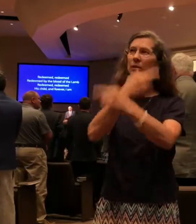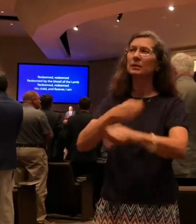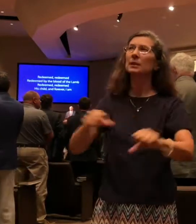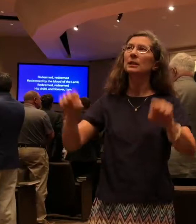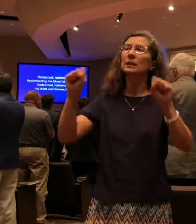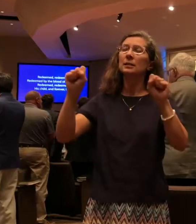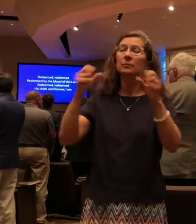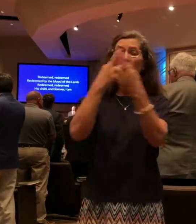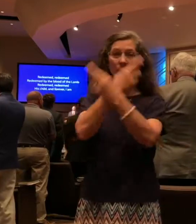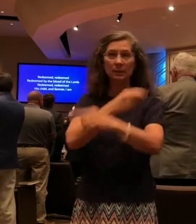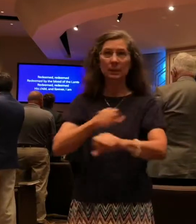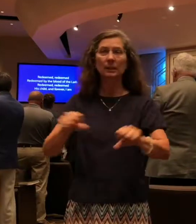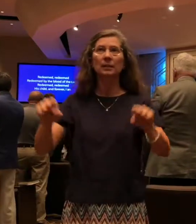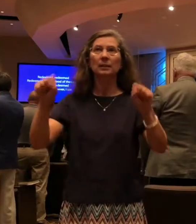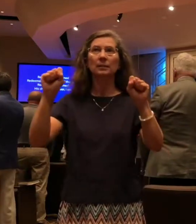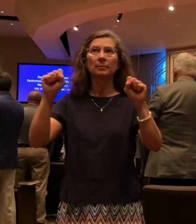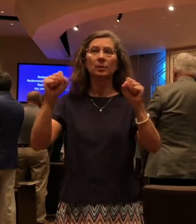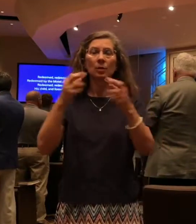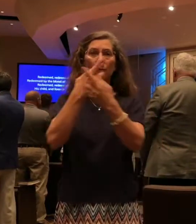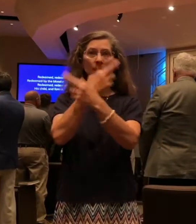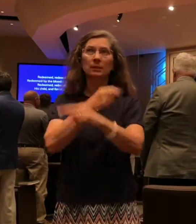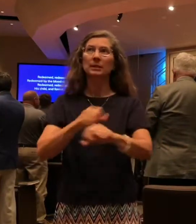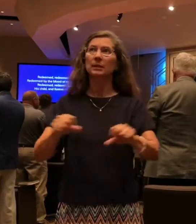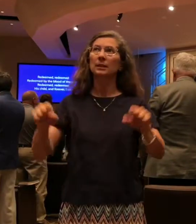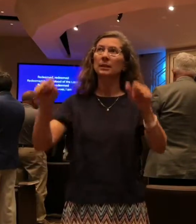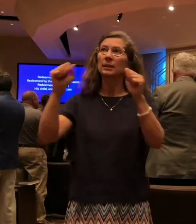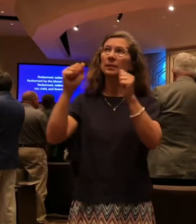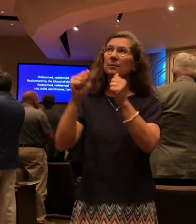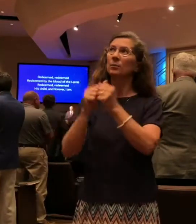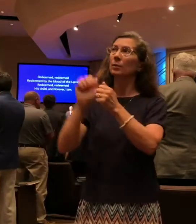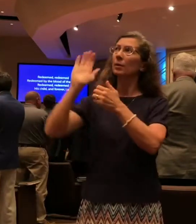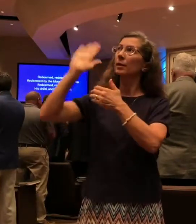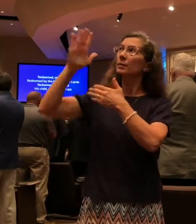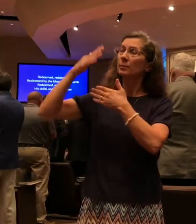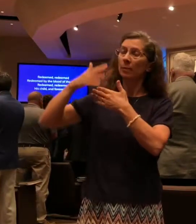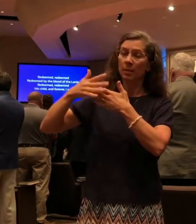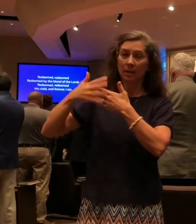Redeemed, redeemed, redeemed by the blood of the Lamb,